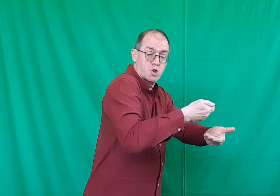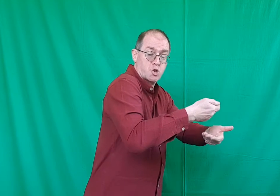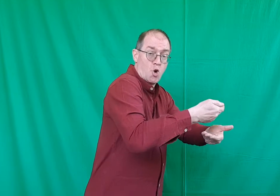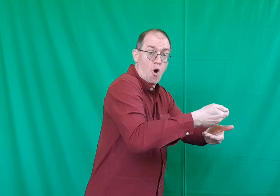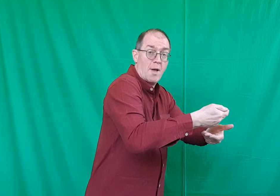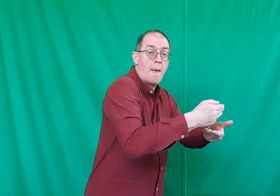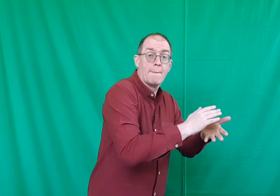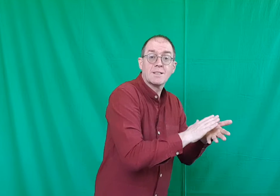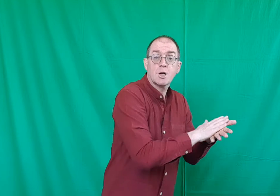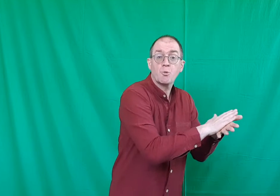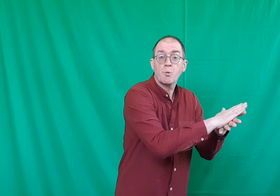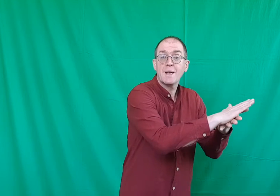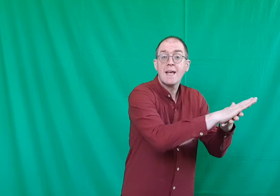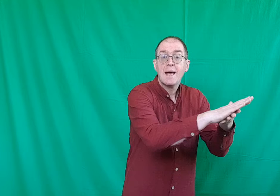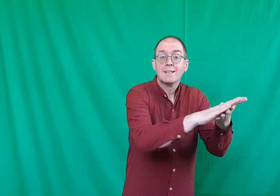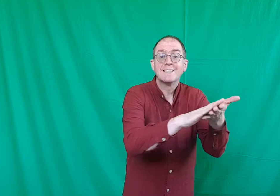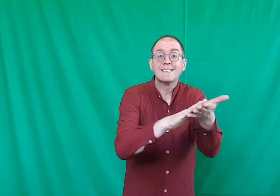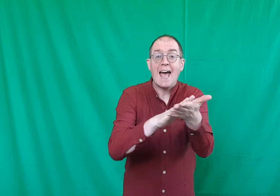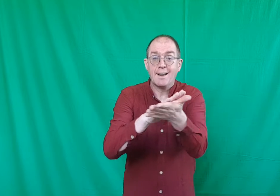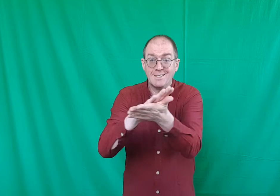story. But it's going to be sand.